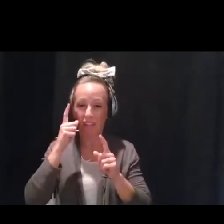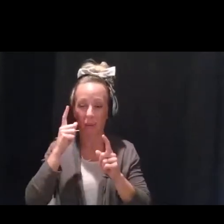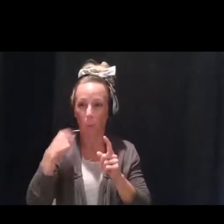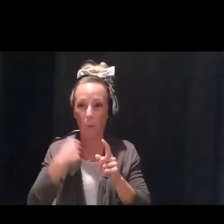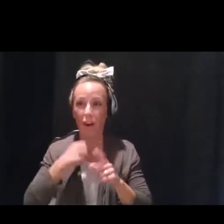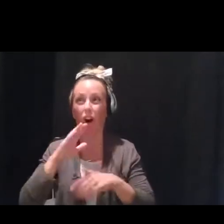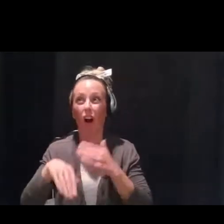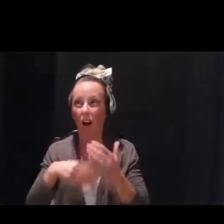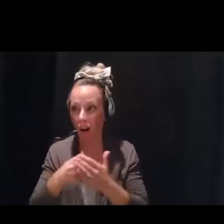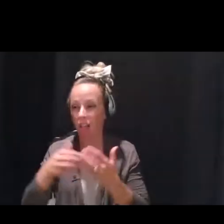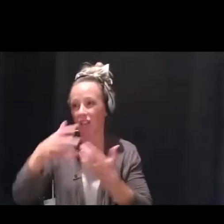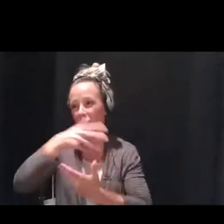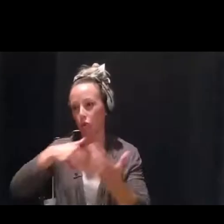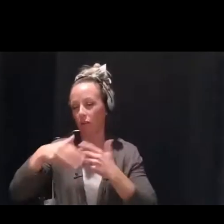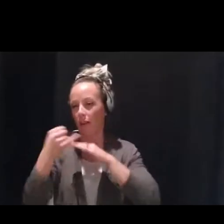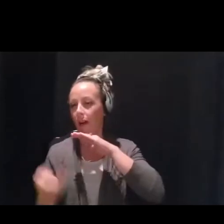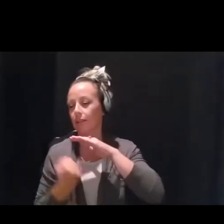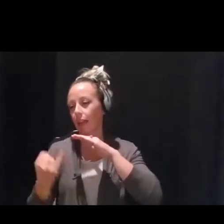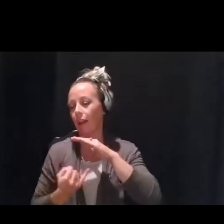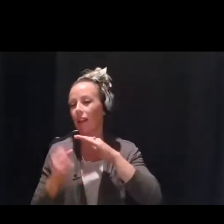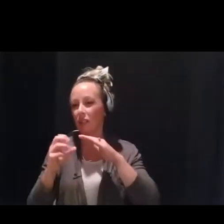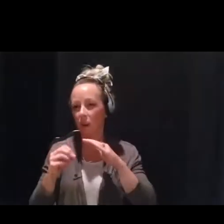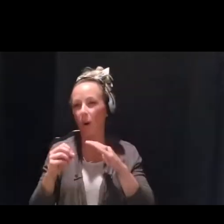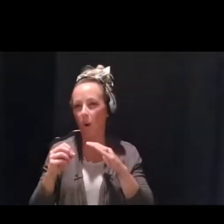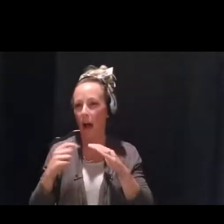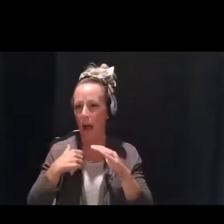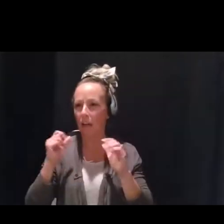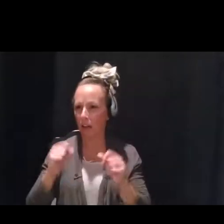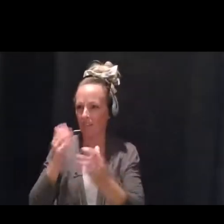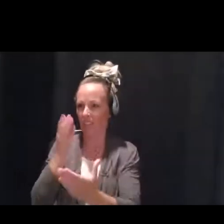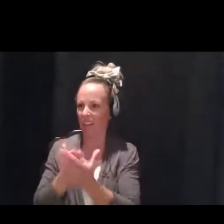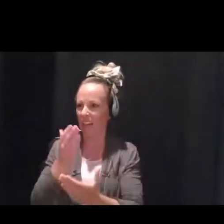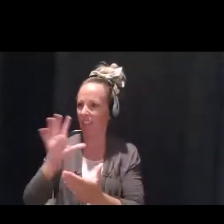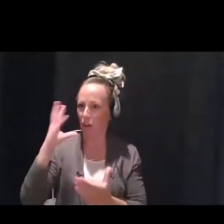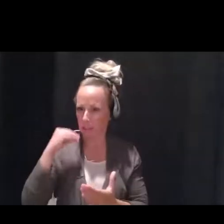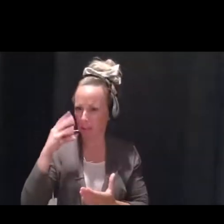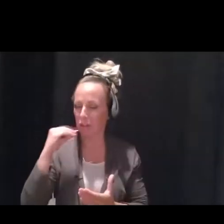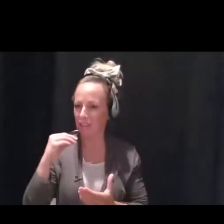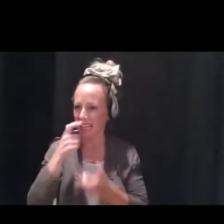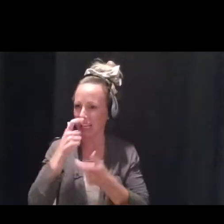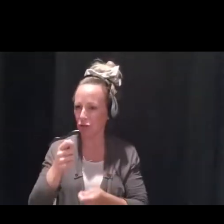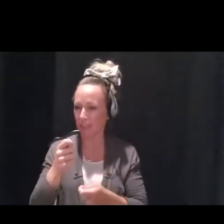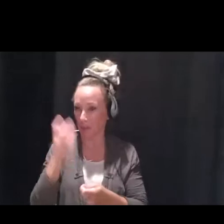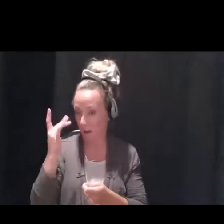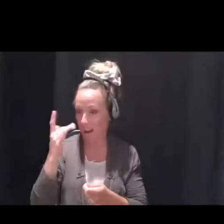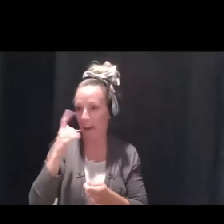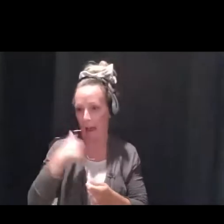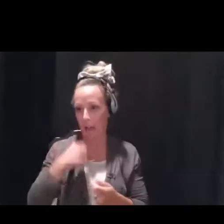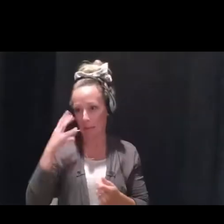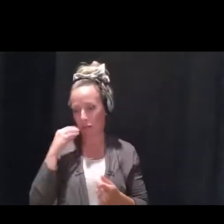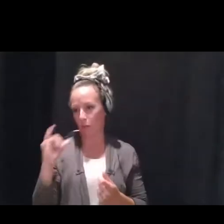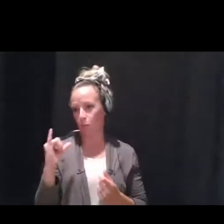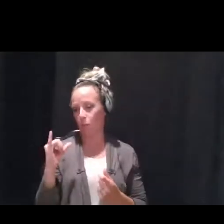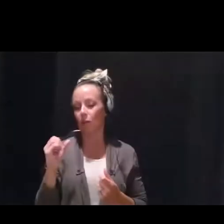that has provided some validation in their experience in kind of an interesting way and provided some